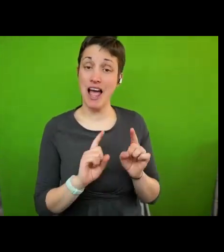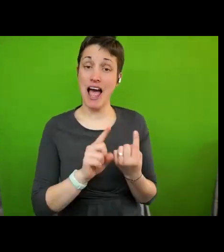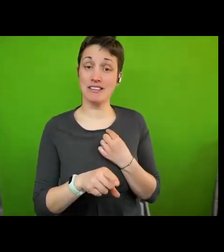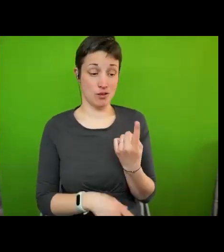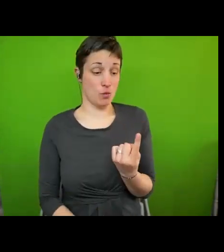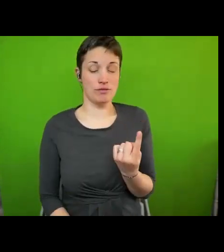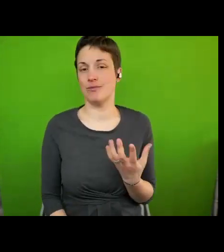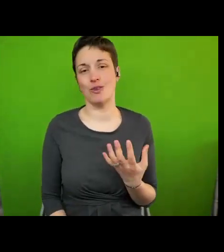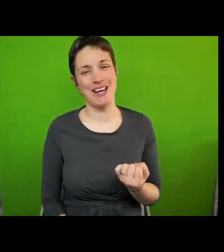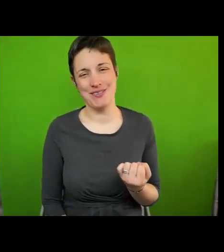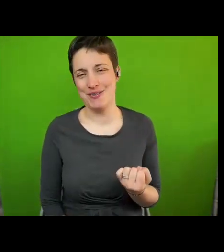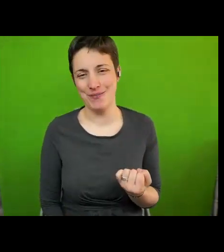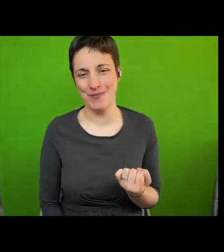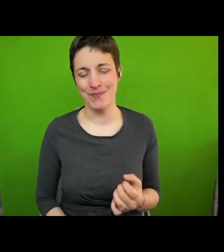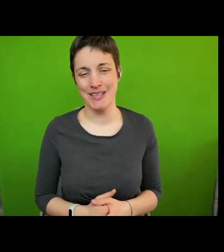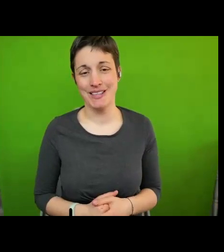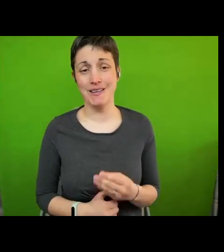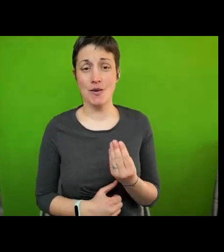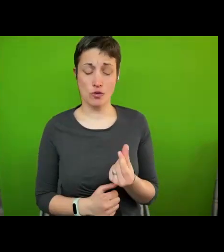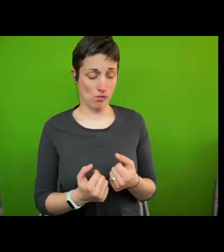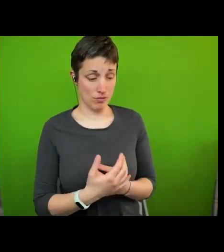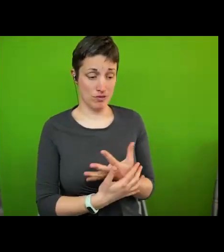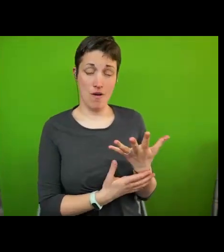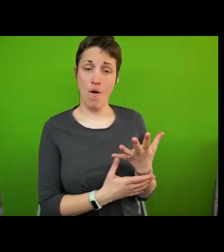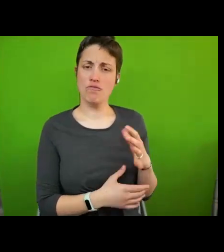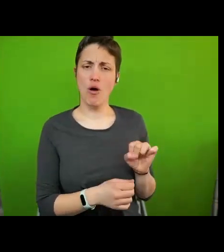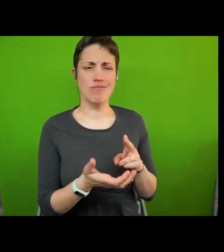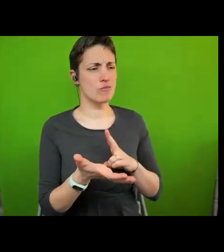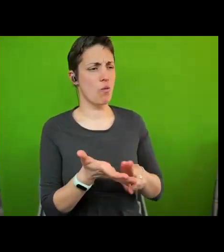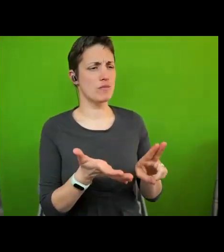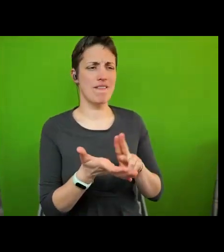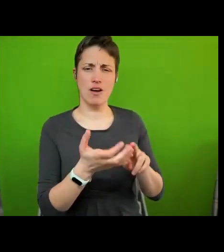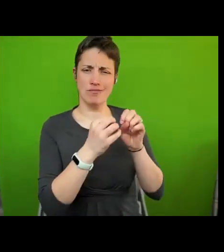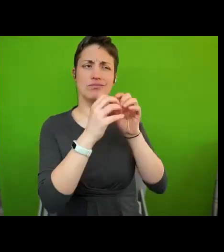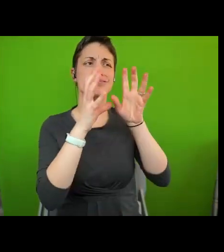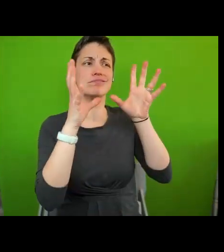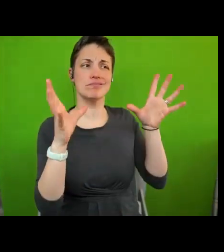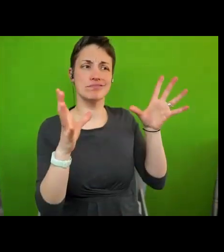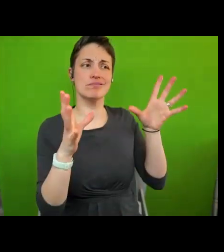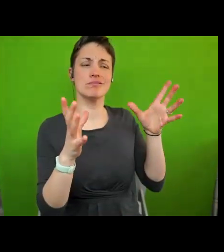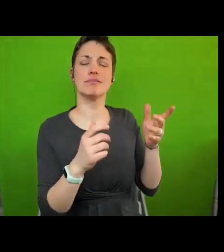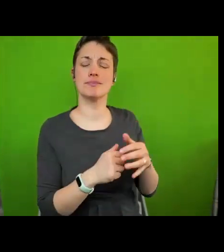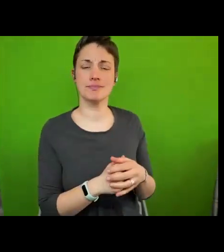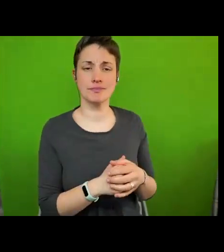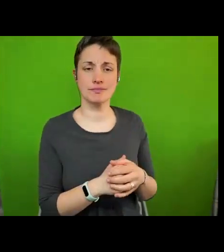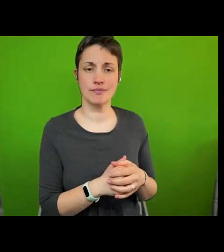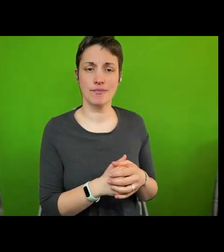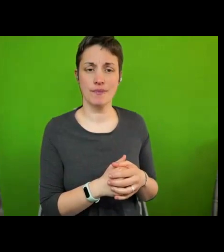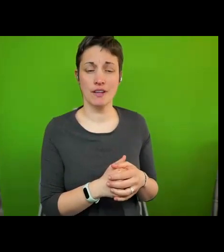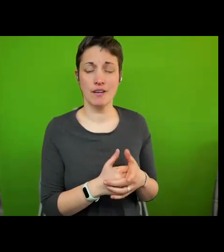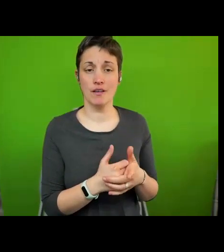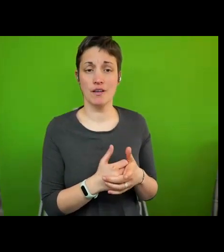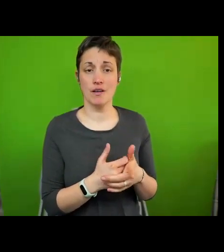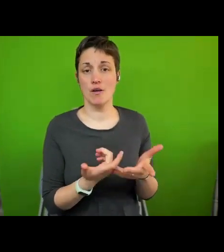some human rights cities emerge more from a normative concept or from a normative basis rooting city